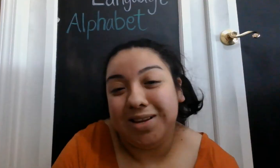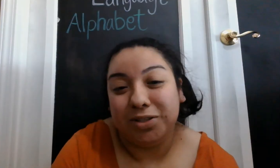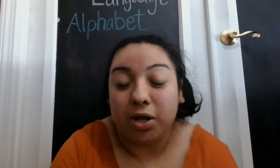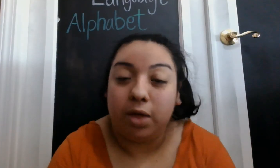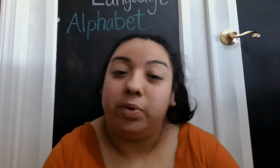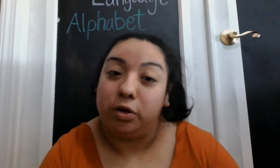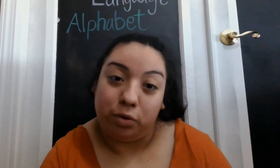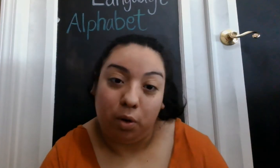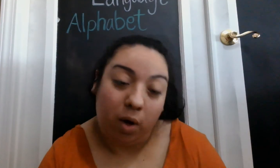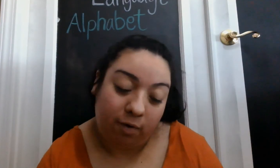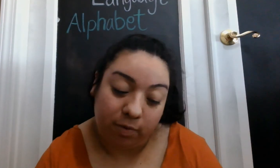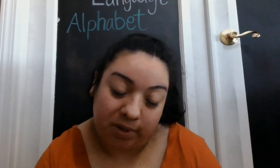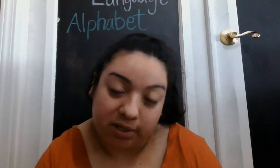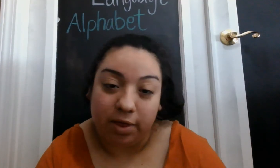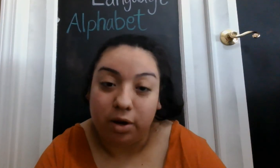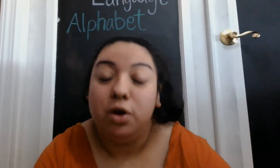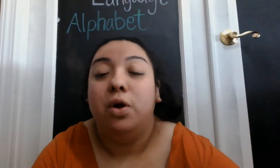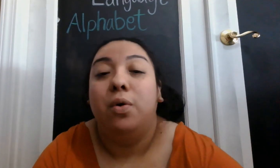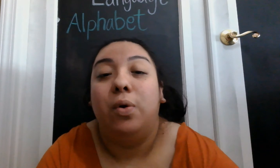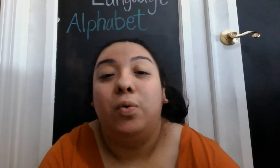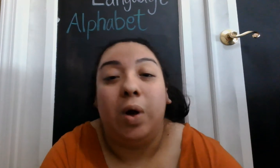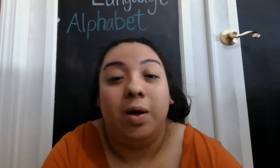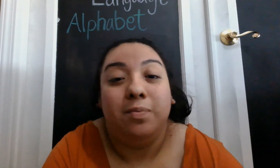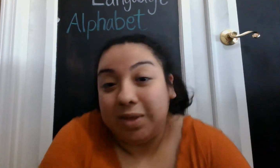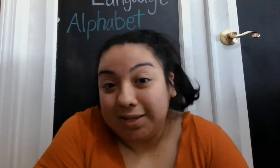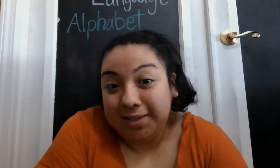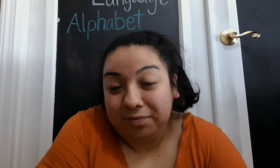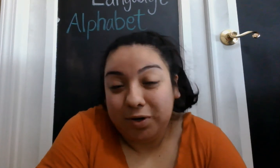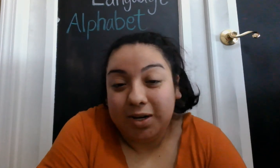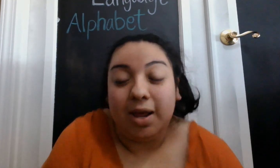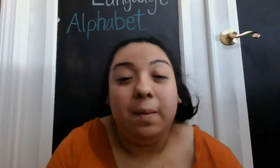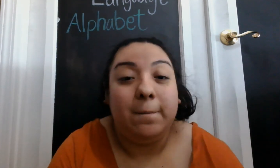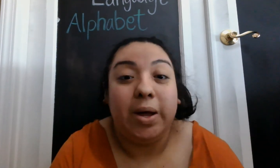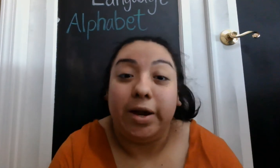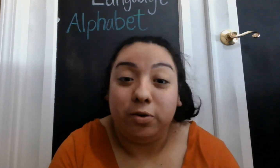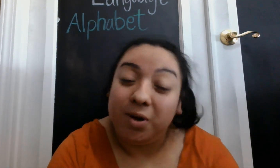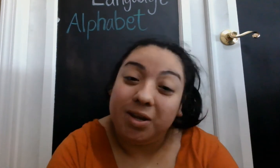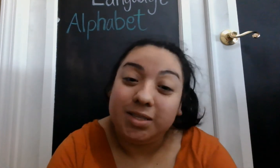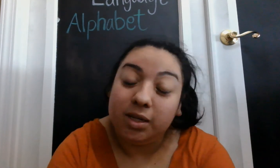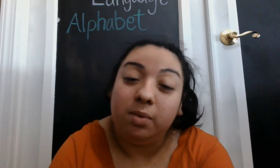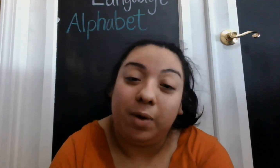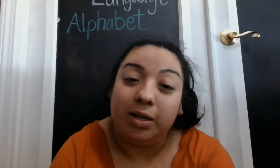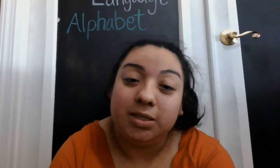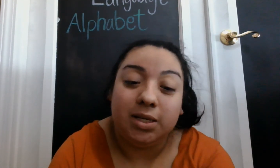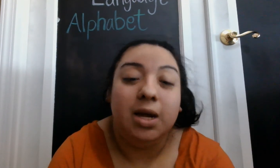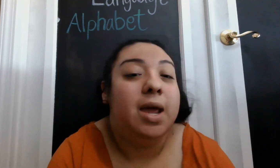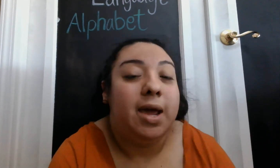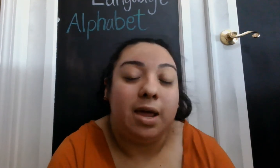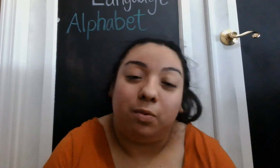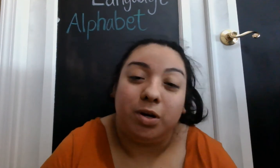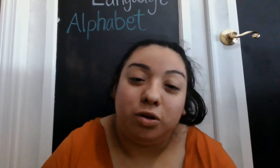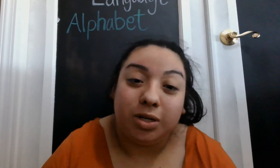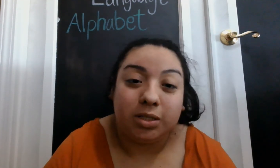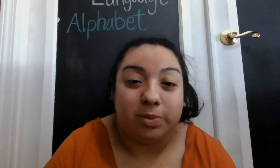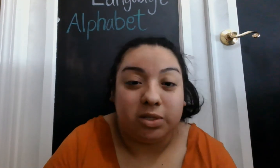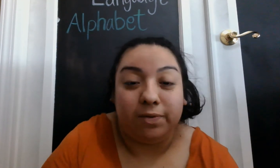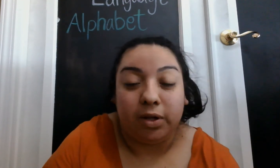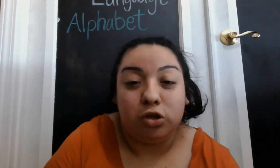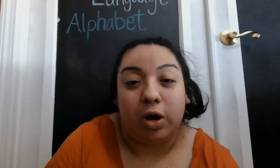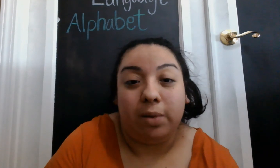Now that we can do the whole alphabet together, that's it for today. But I do want you guys to keep practicing and I want you to specifically try to